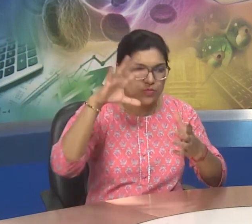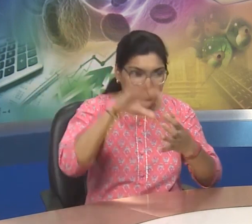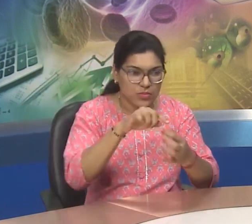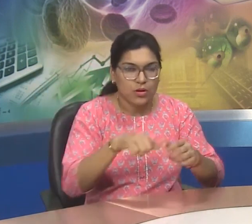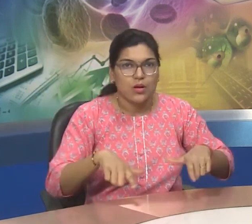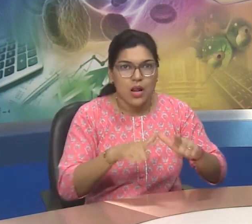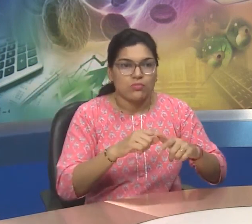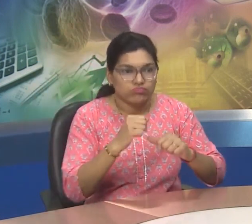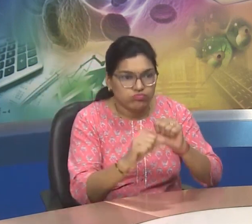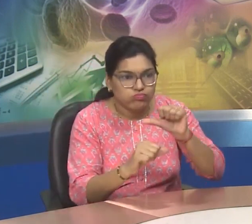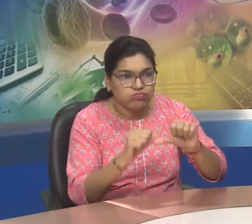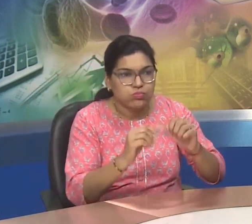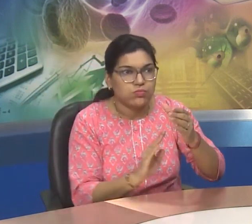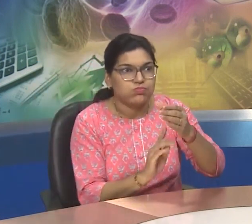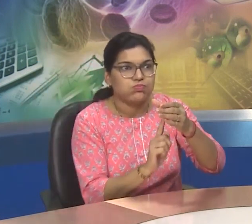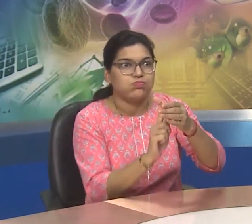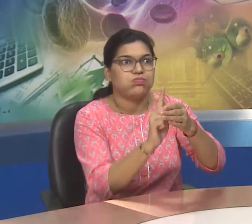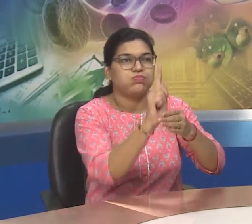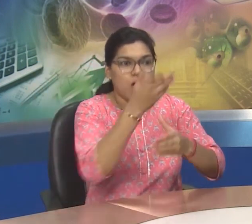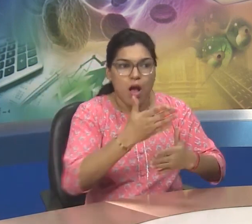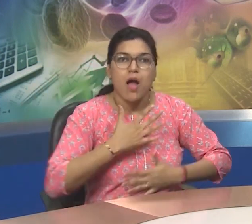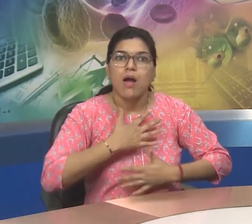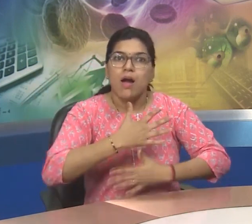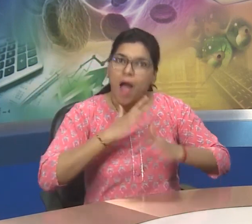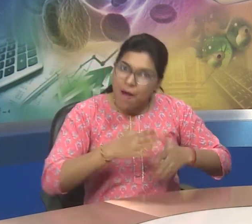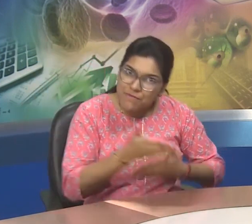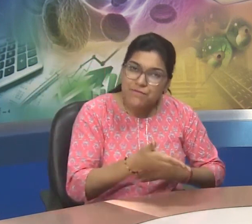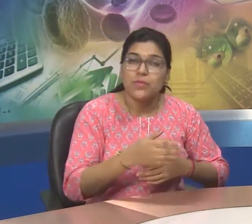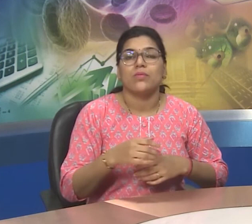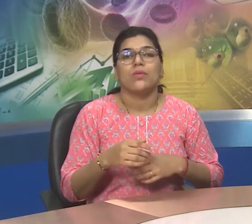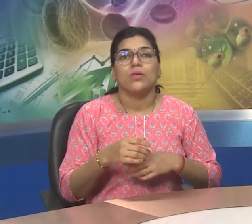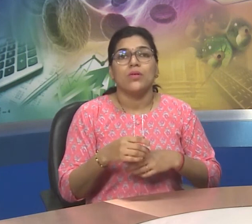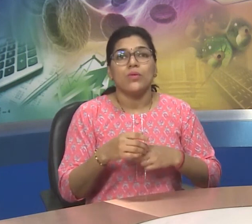etc.